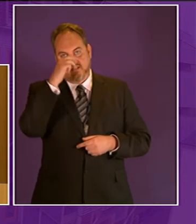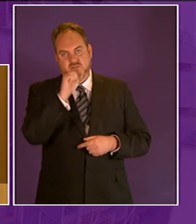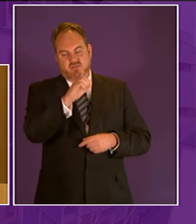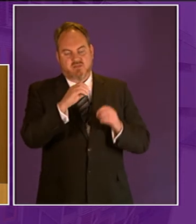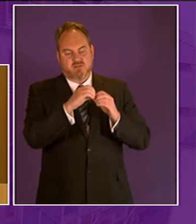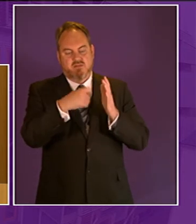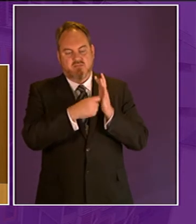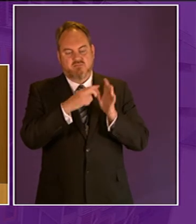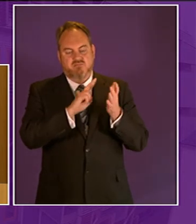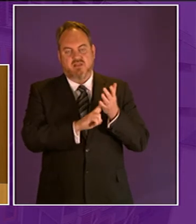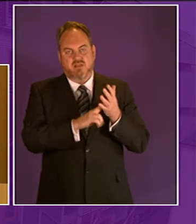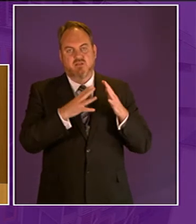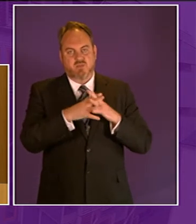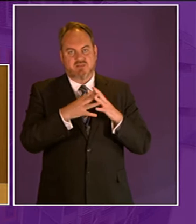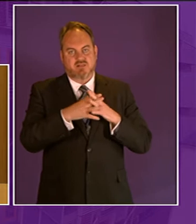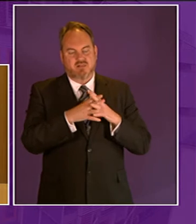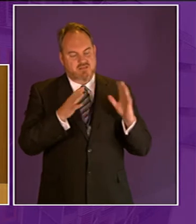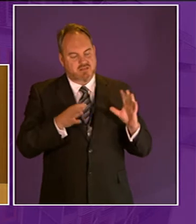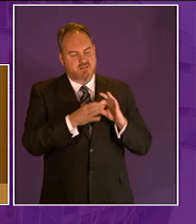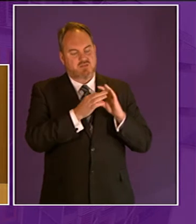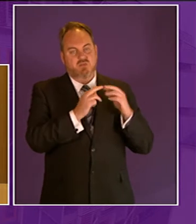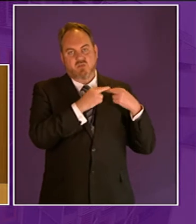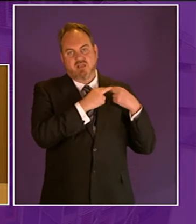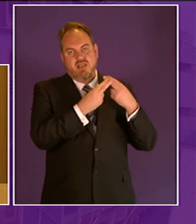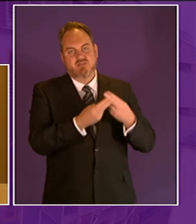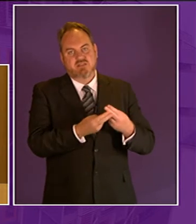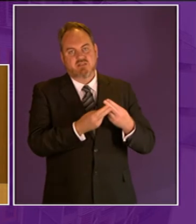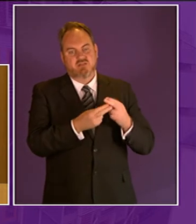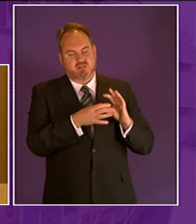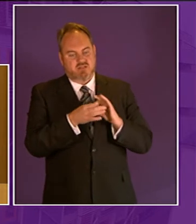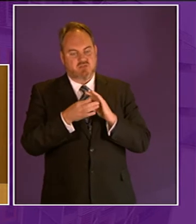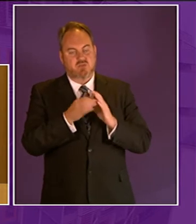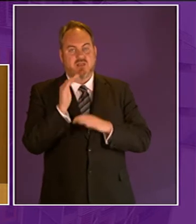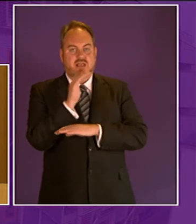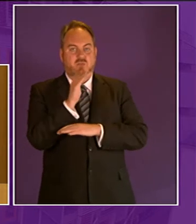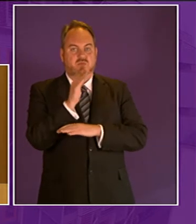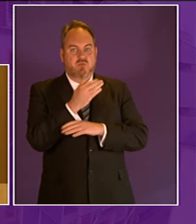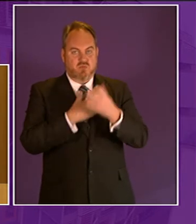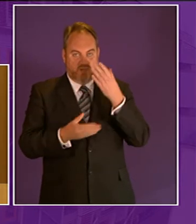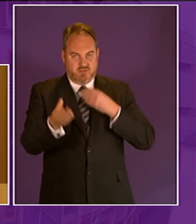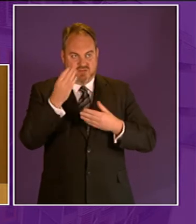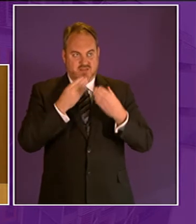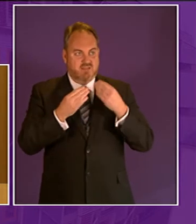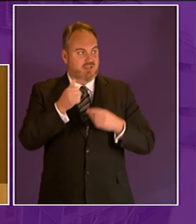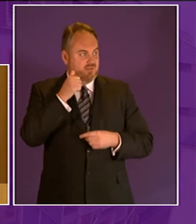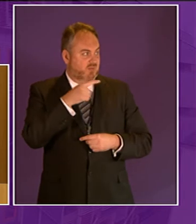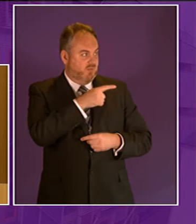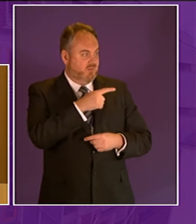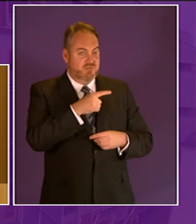environmental conservation charities support for outdoor learning you can stay seated just now I know you're keen but I'm just gonna just